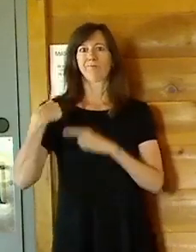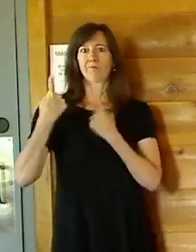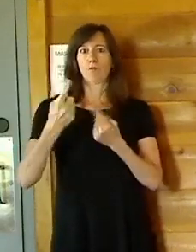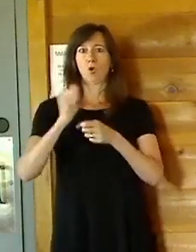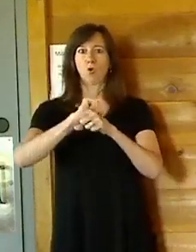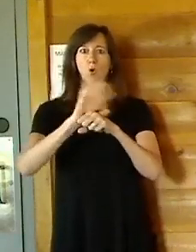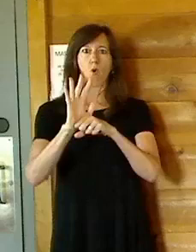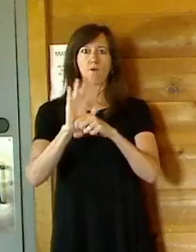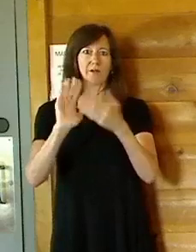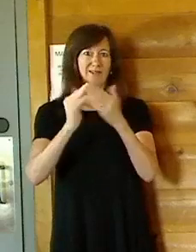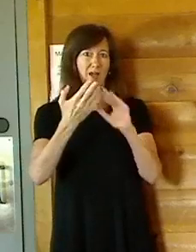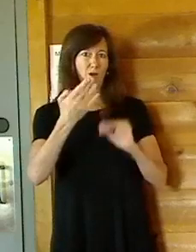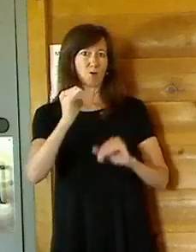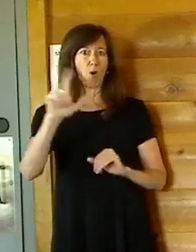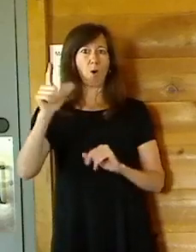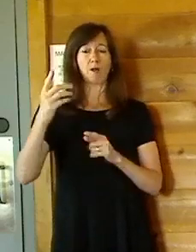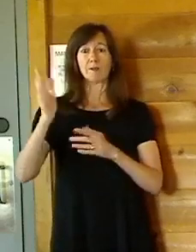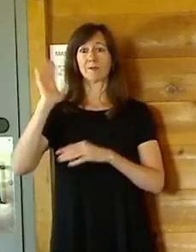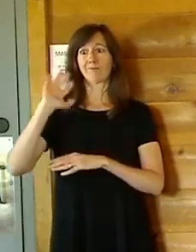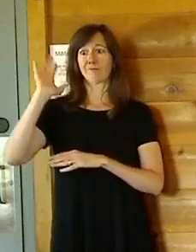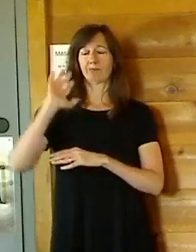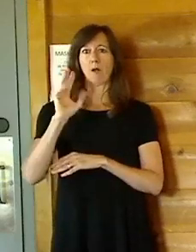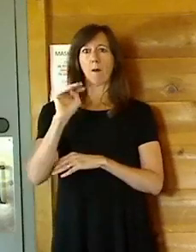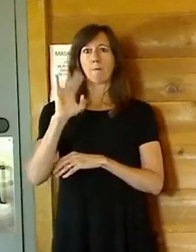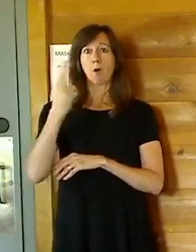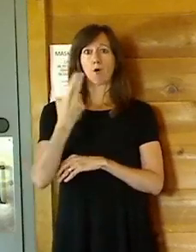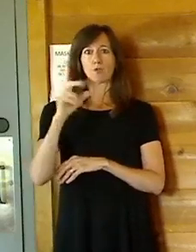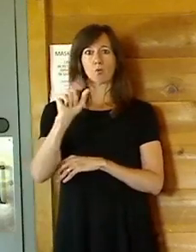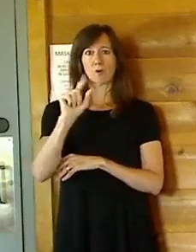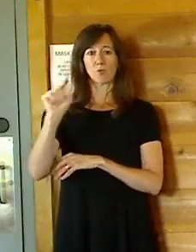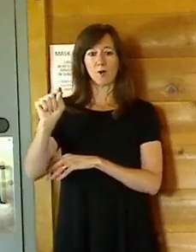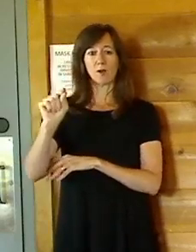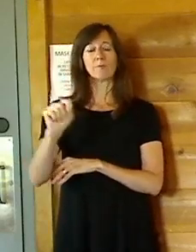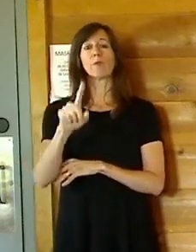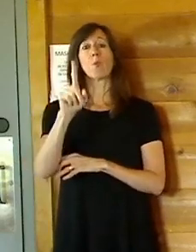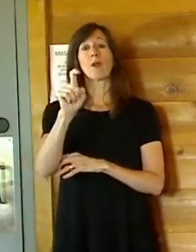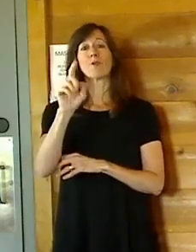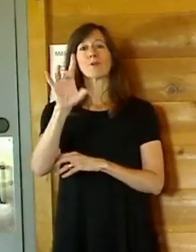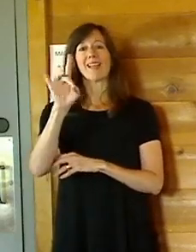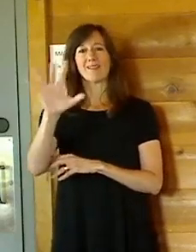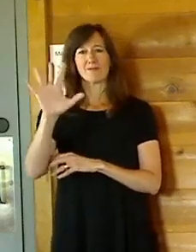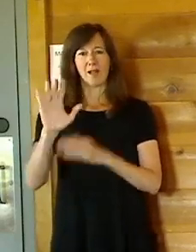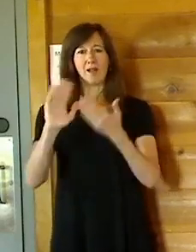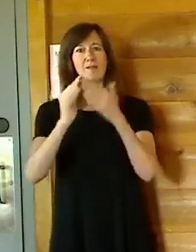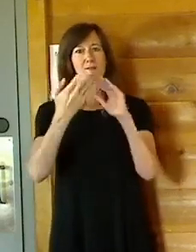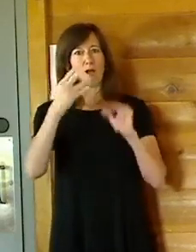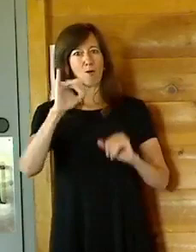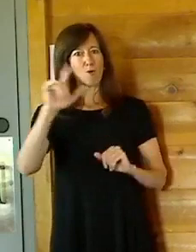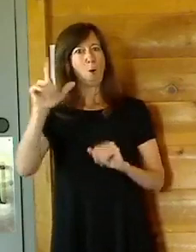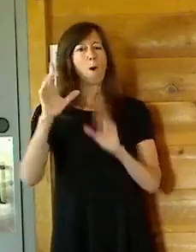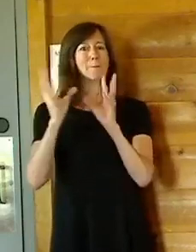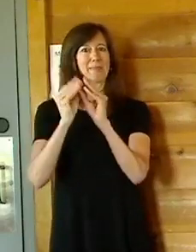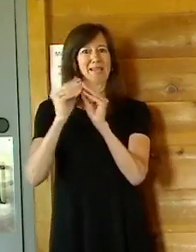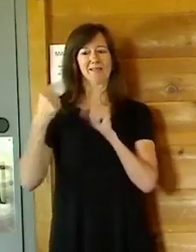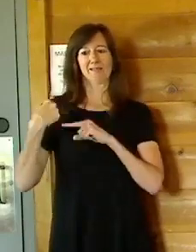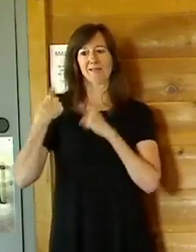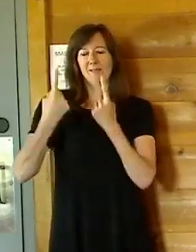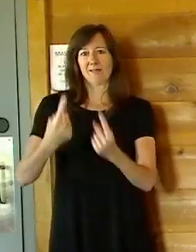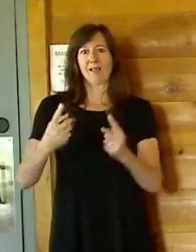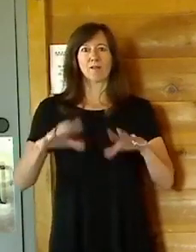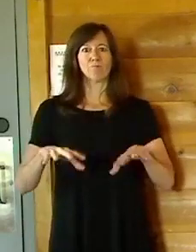2020. It also represents the 185th town hall meeting that I've held since becoming county executive in